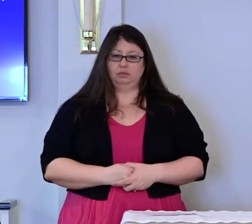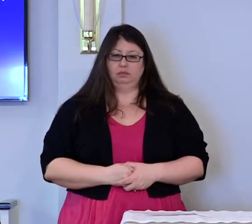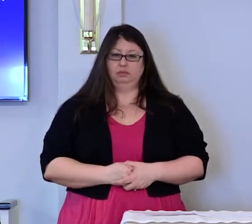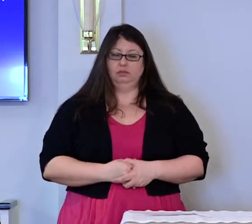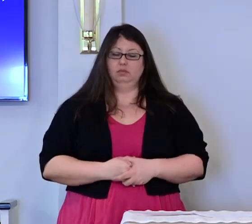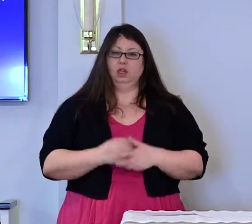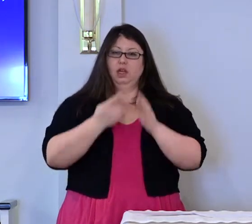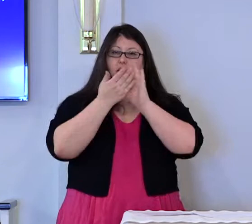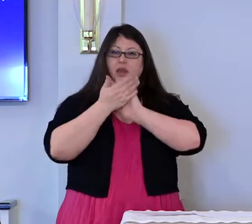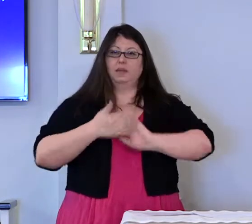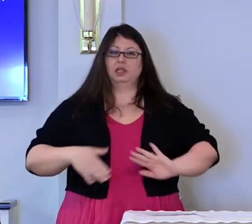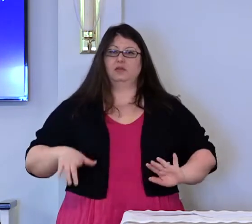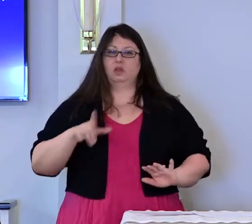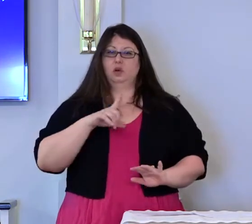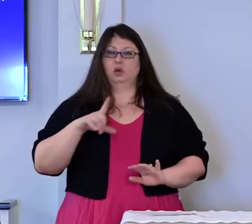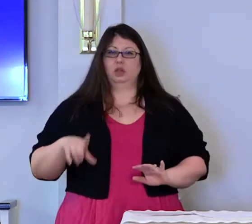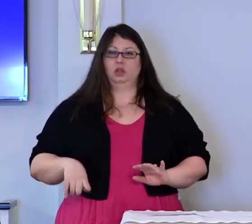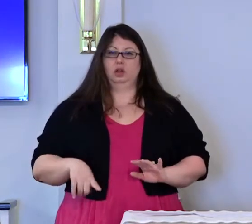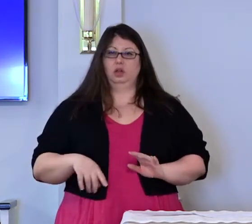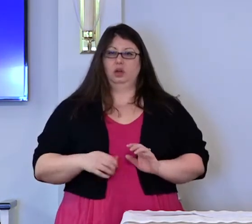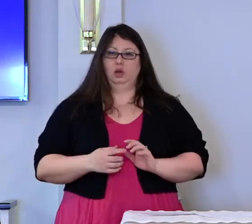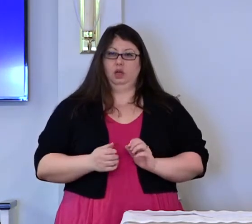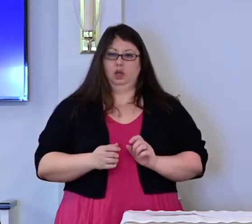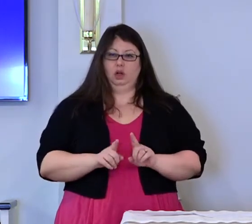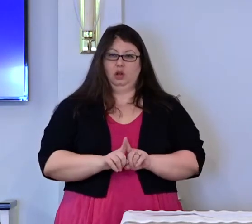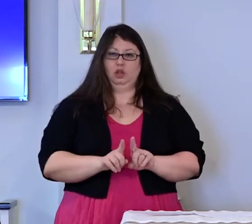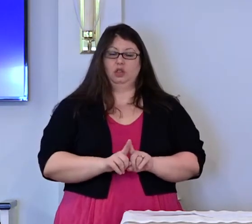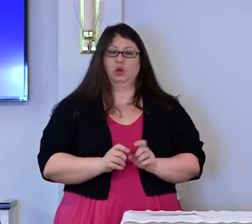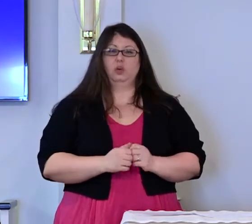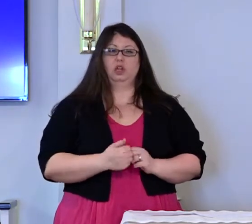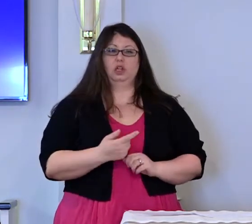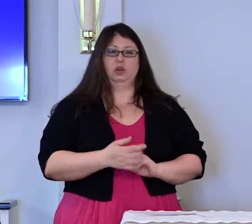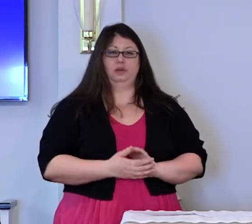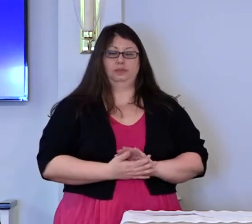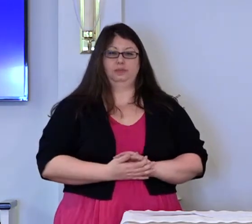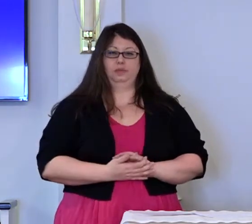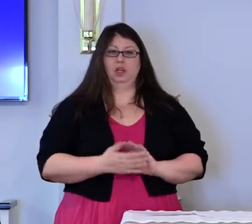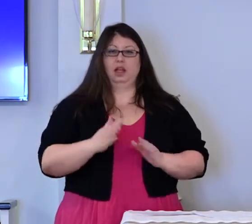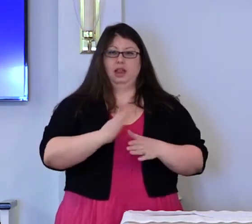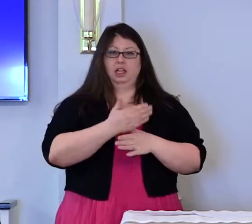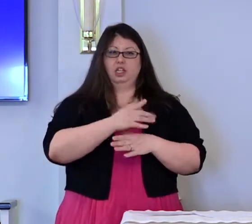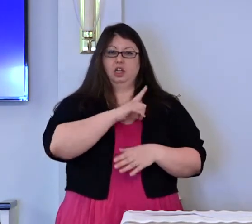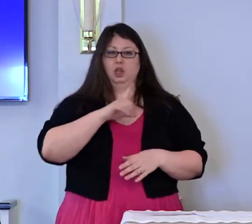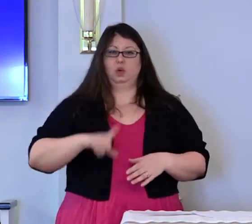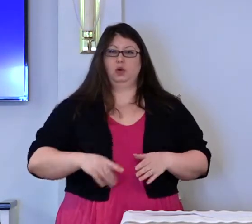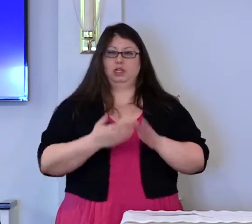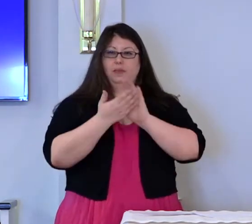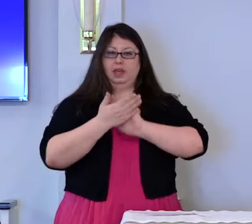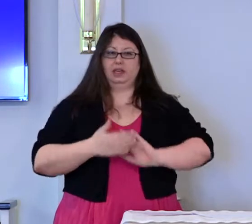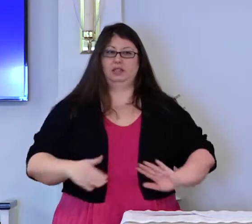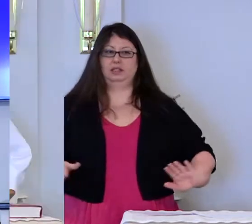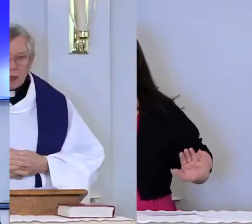The peace of the Lord be with you always. Let us share the Lord's peace.